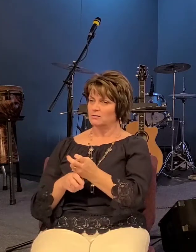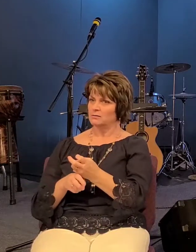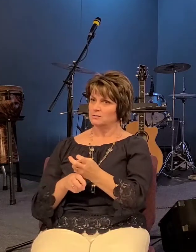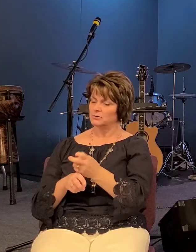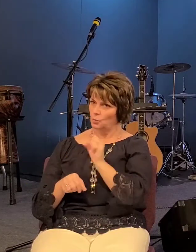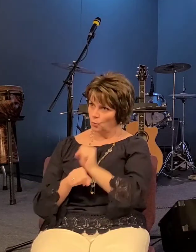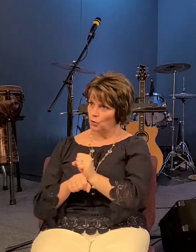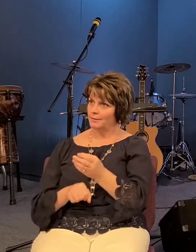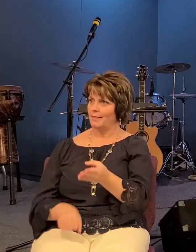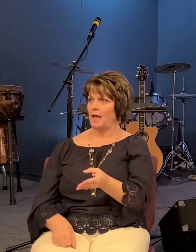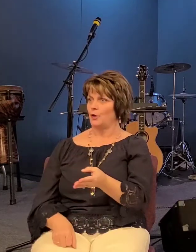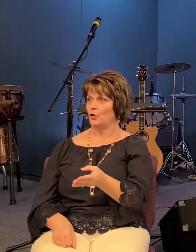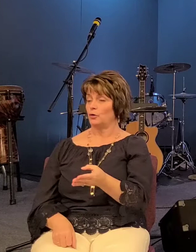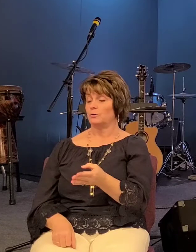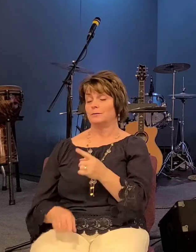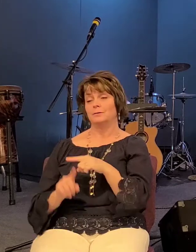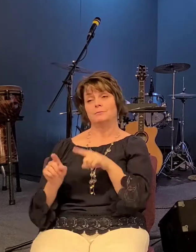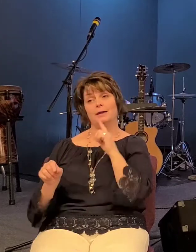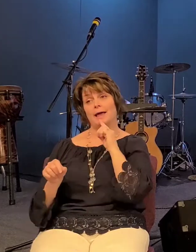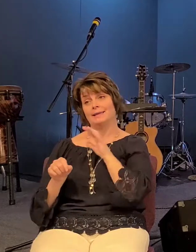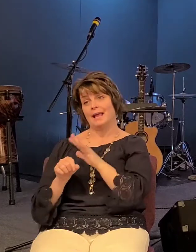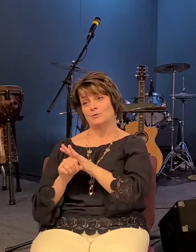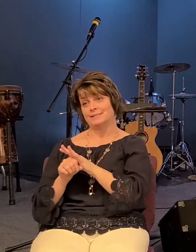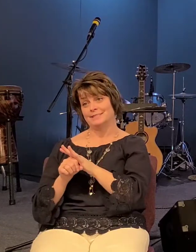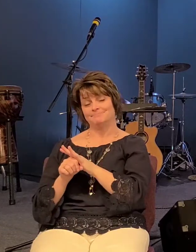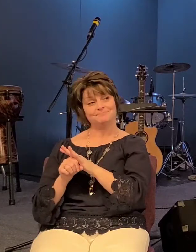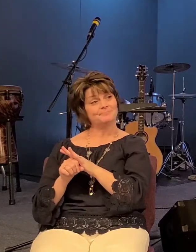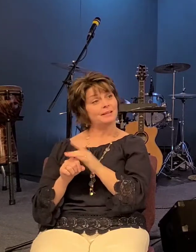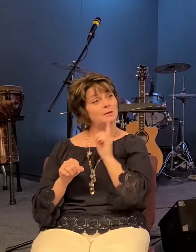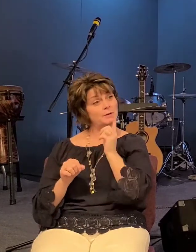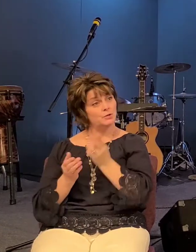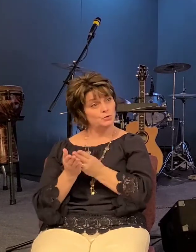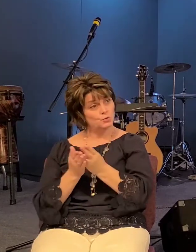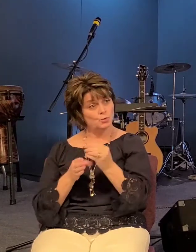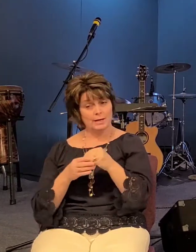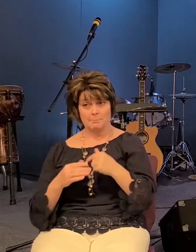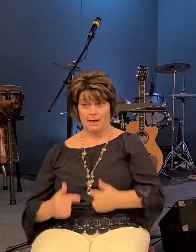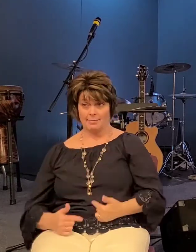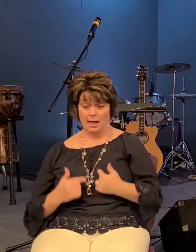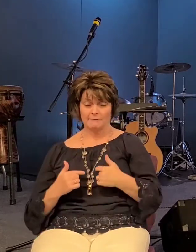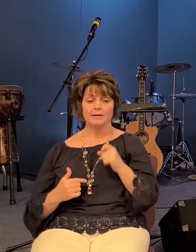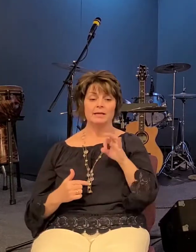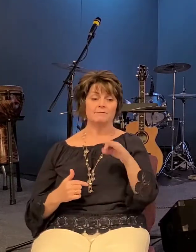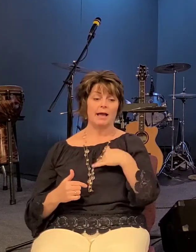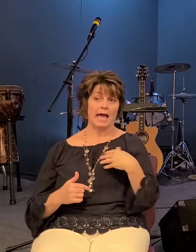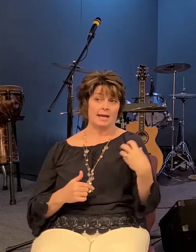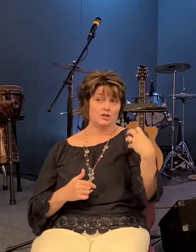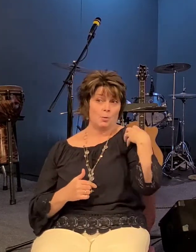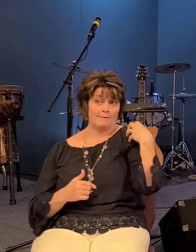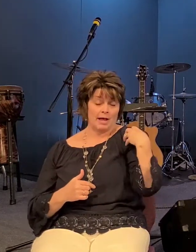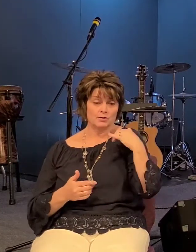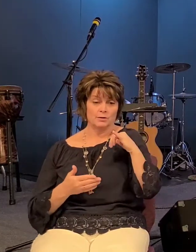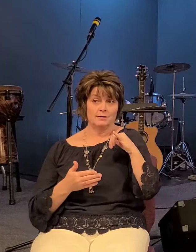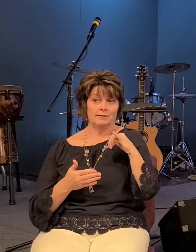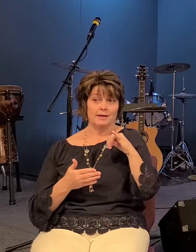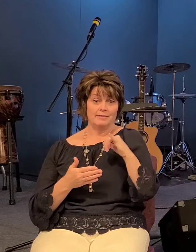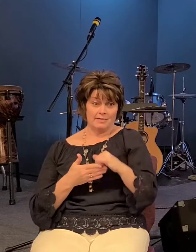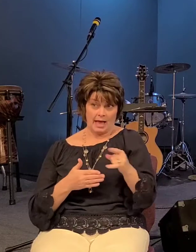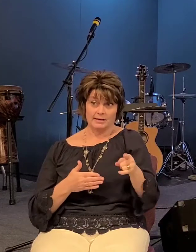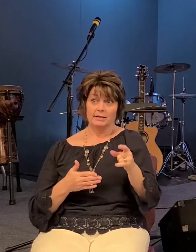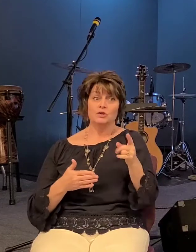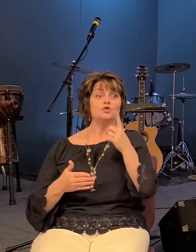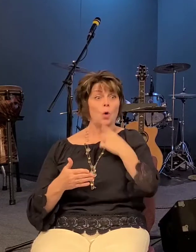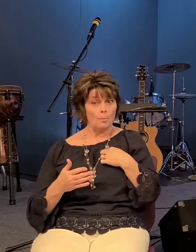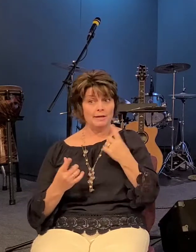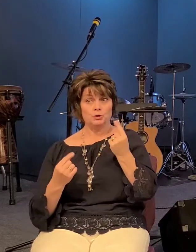but i guarantee you and and this is this has been true throughout my life if if i had a supervisor who practiced what he preached